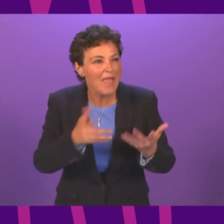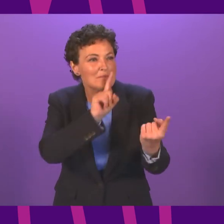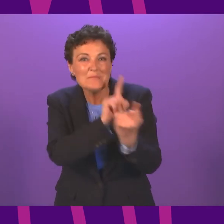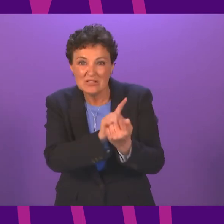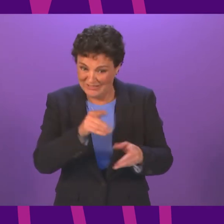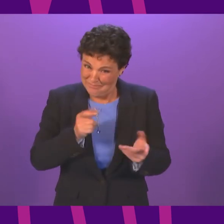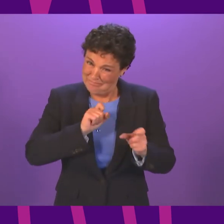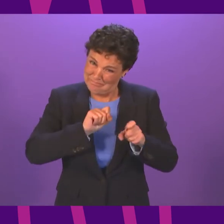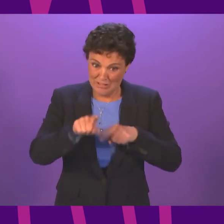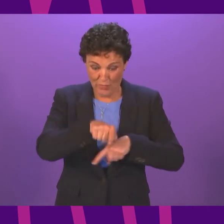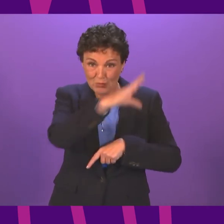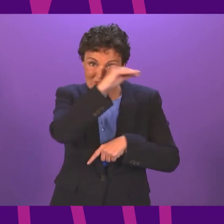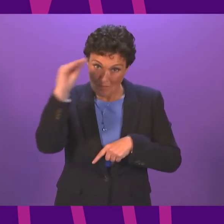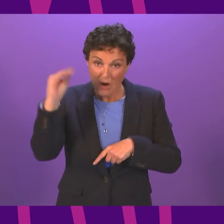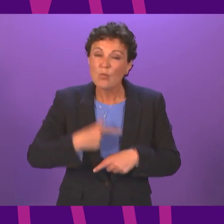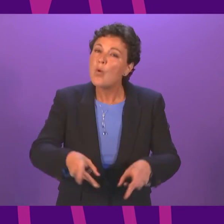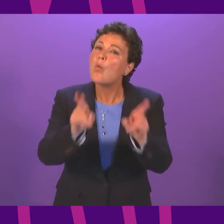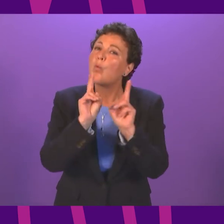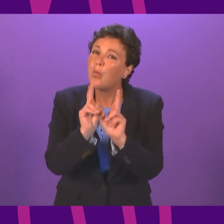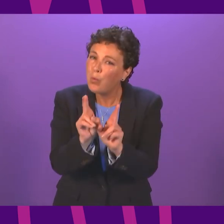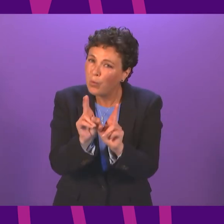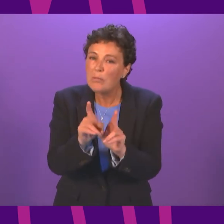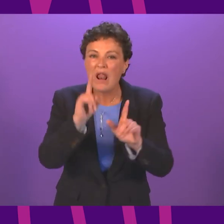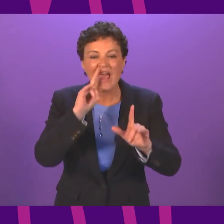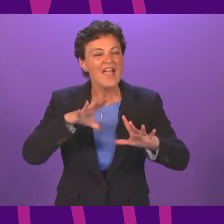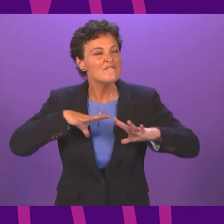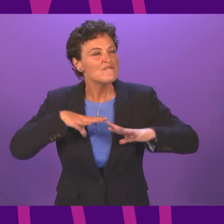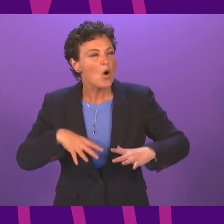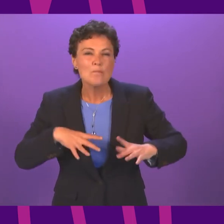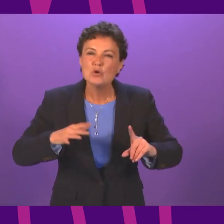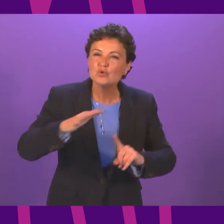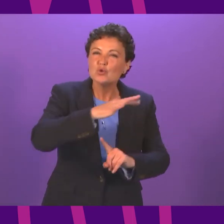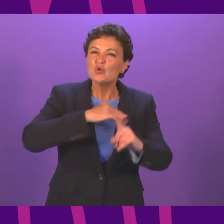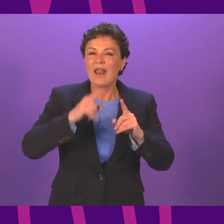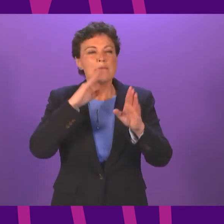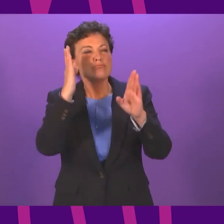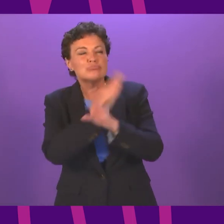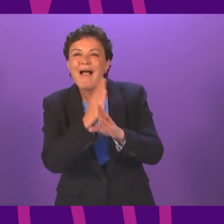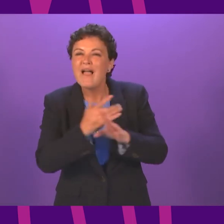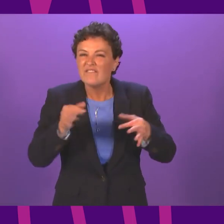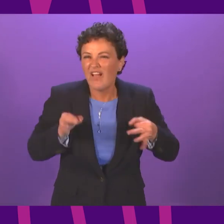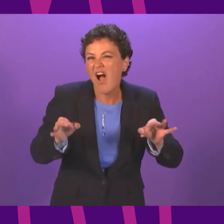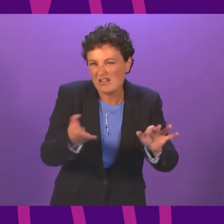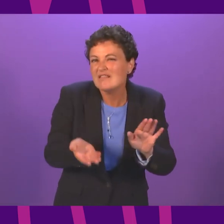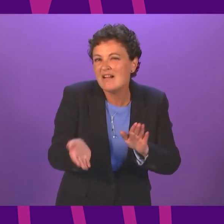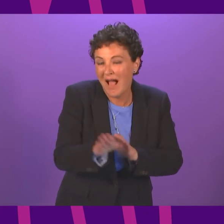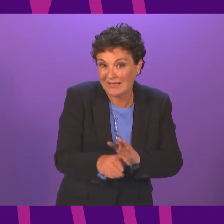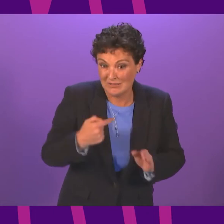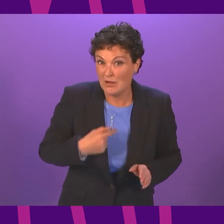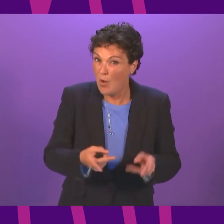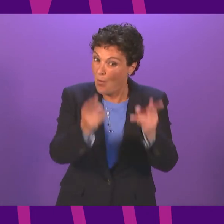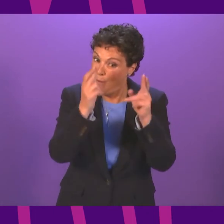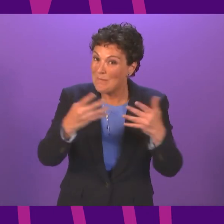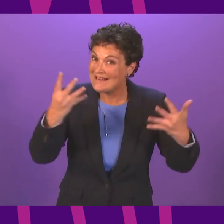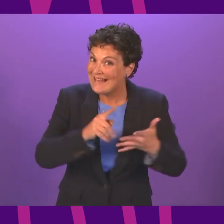especially over the summer, we hope that limits on informal outdoor social gatherings in private gardens, for example, will be removed at this